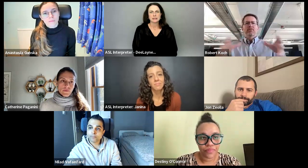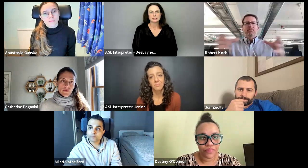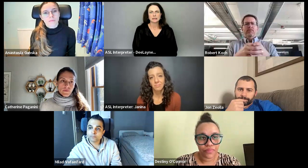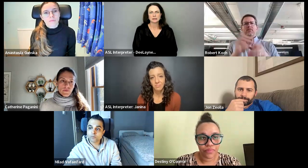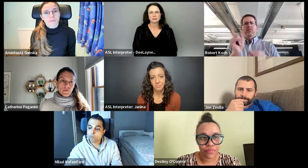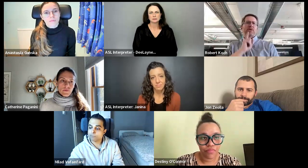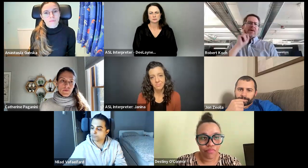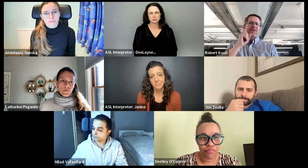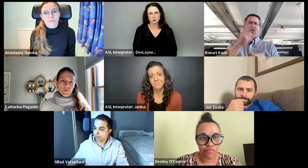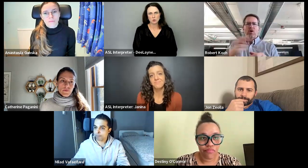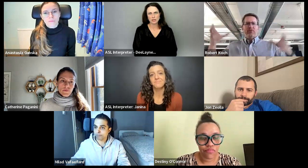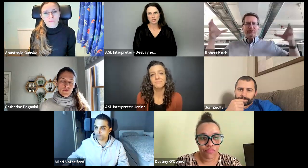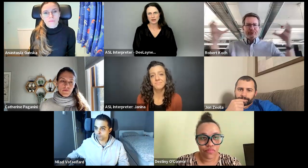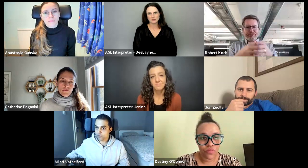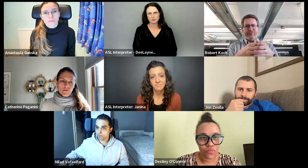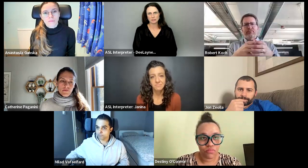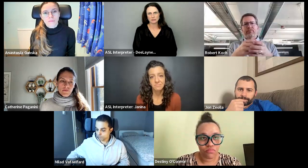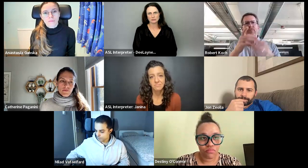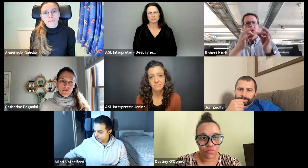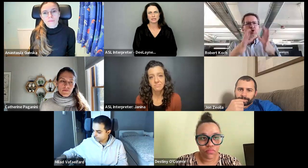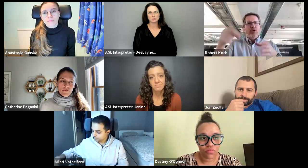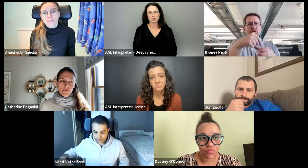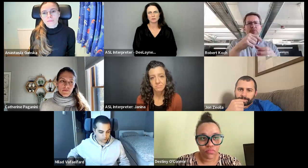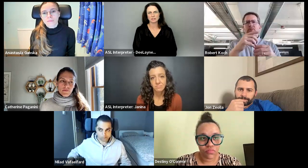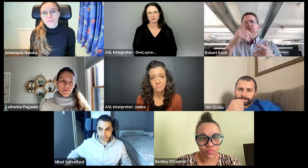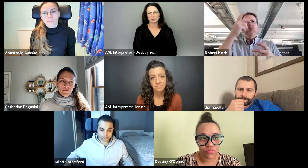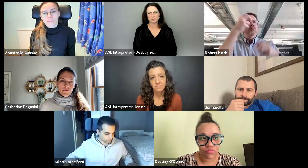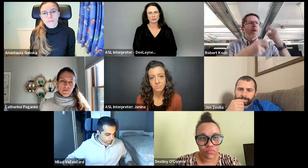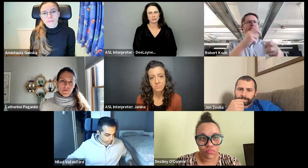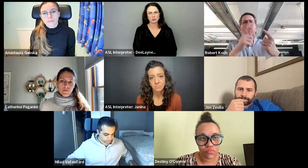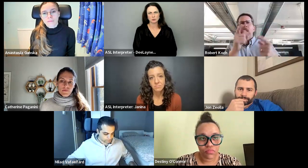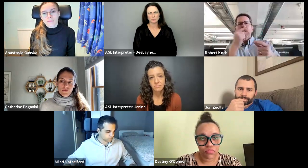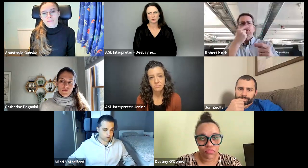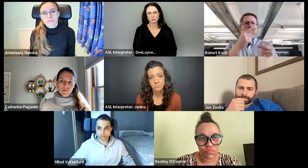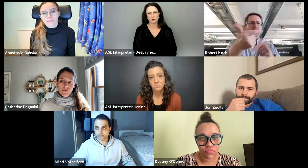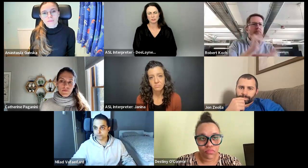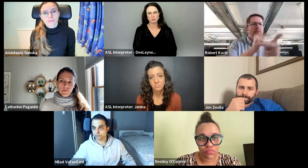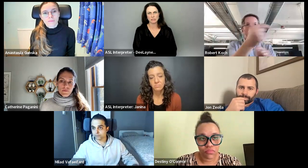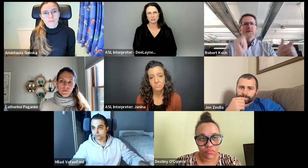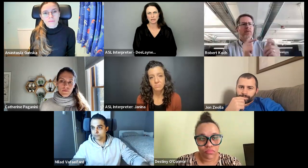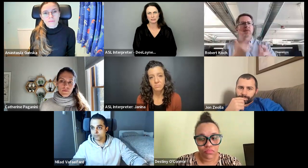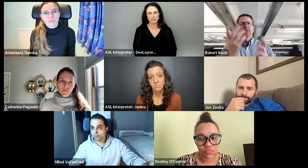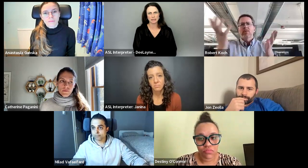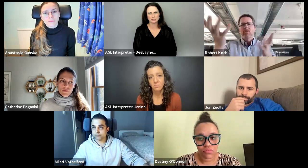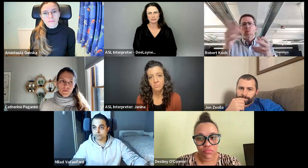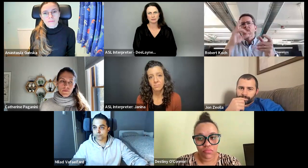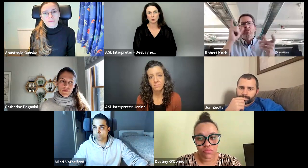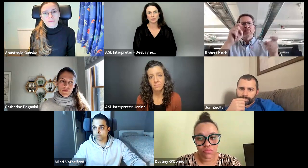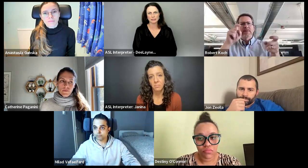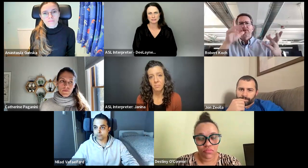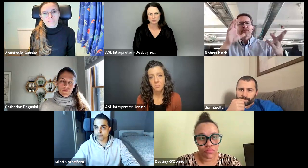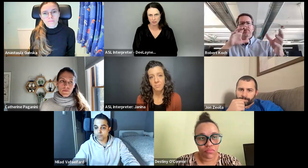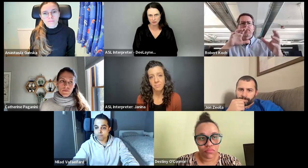And so, we haven't really set where the deaf and hard of hearing and interpreter folks are going to meet yet and